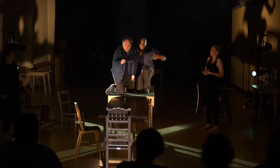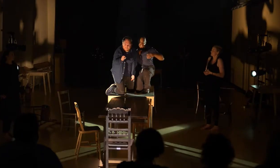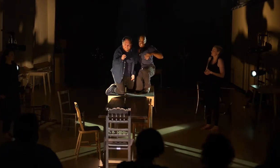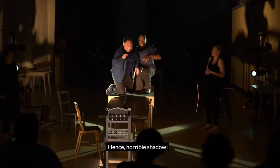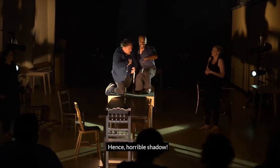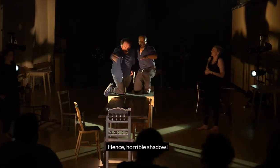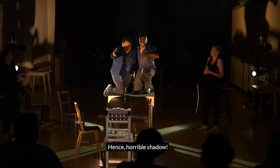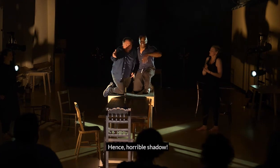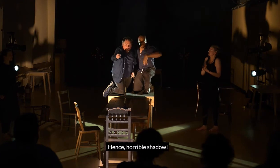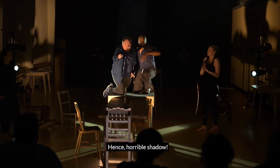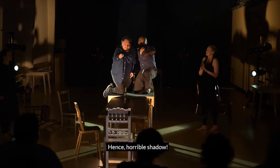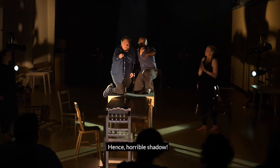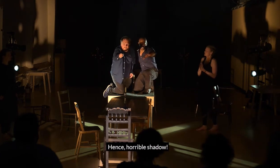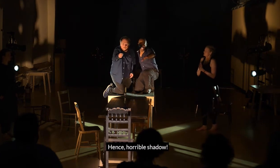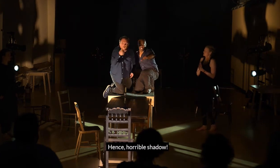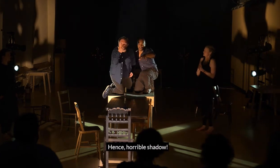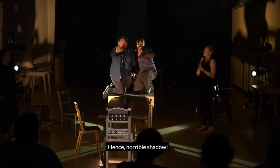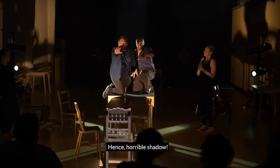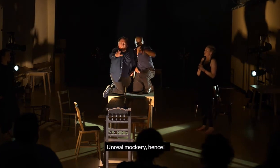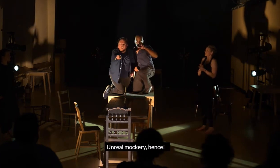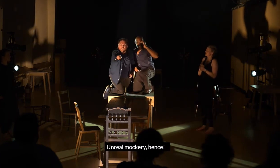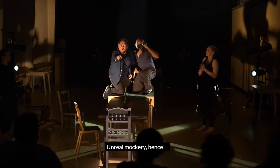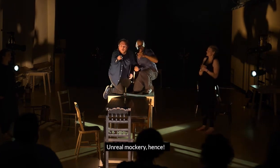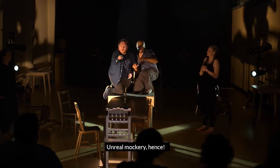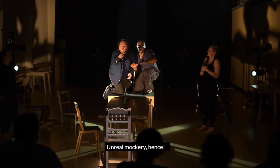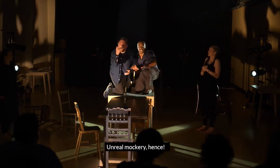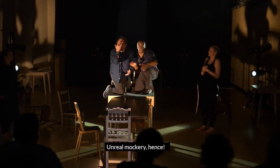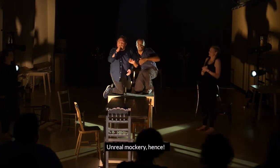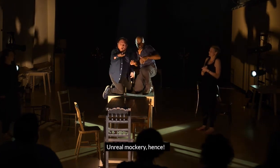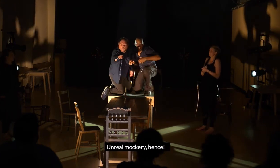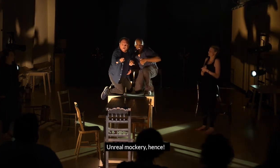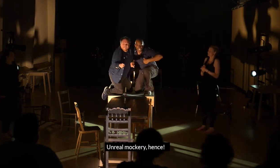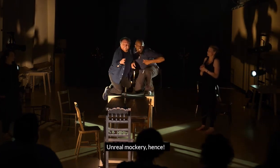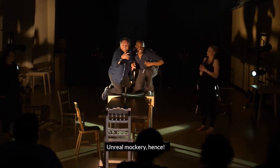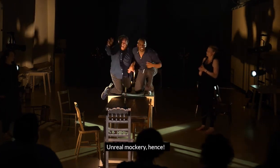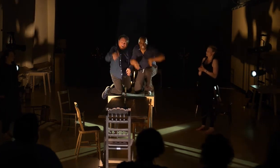It's horrible shadow, I'm real mockery. Hand us!